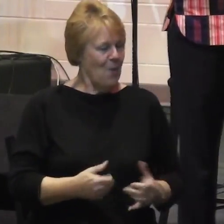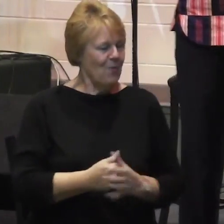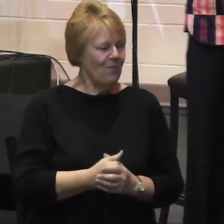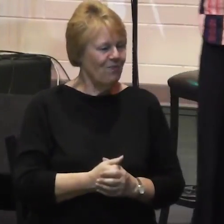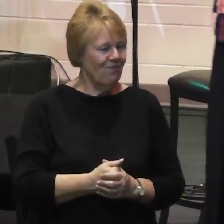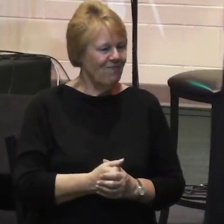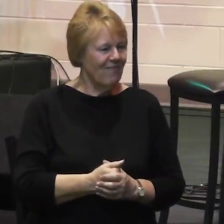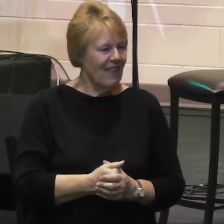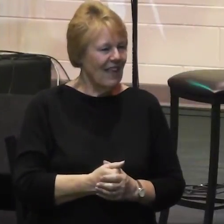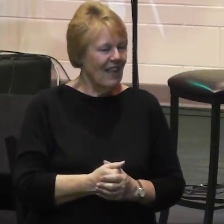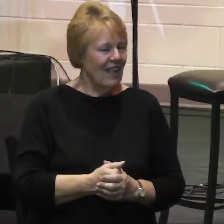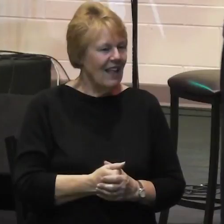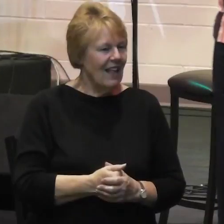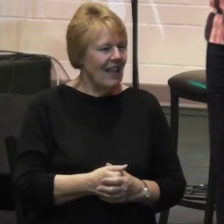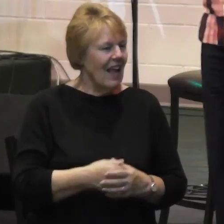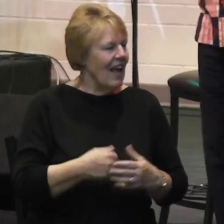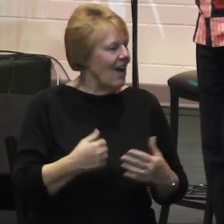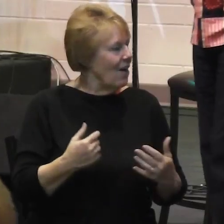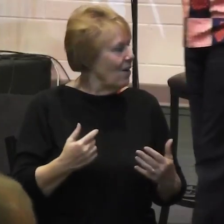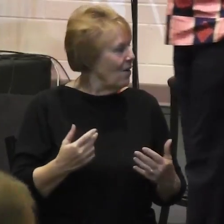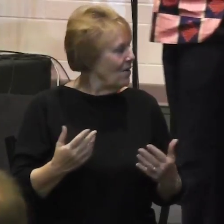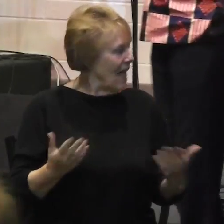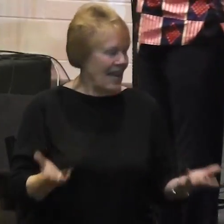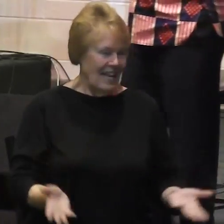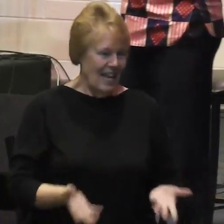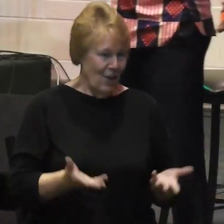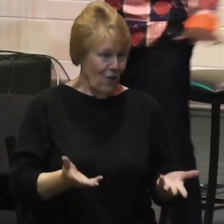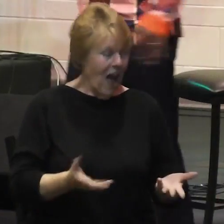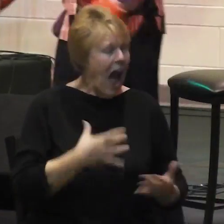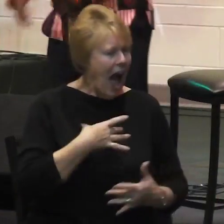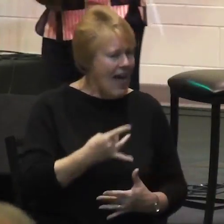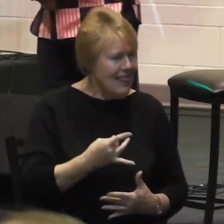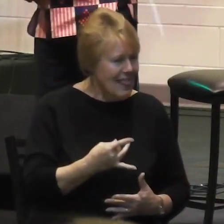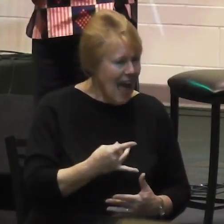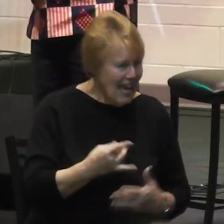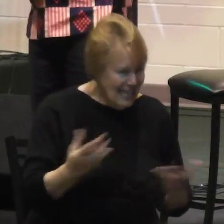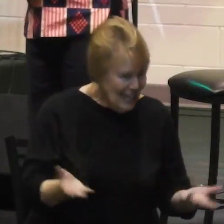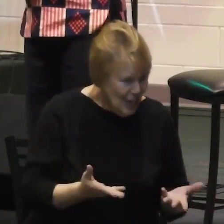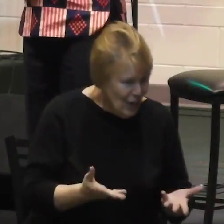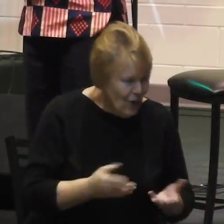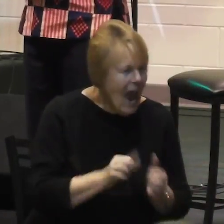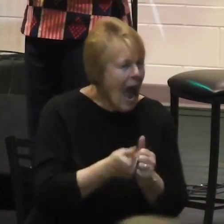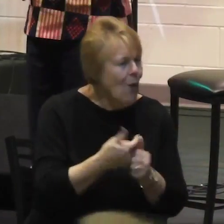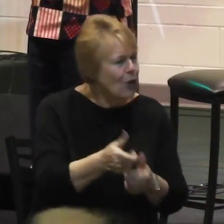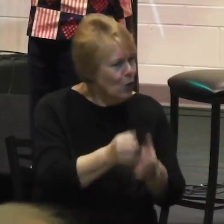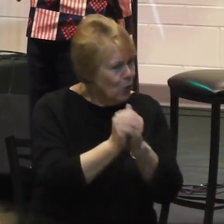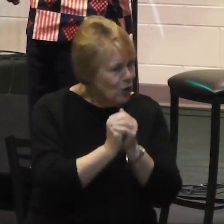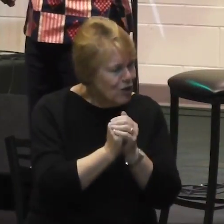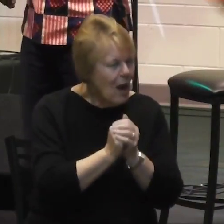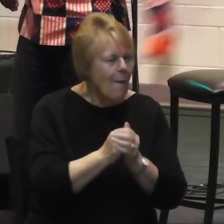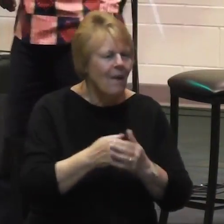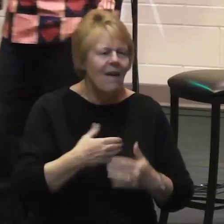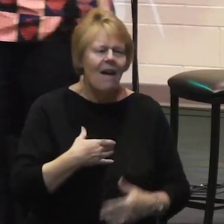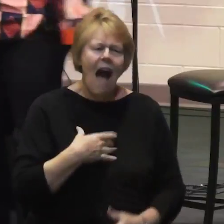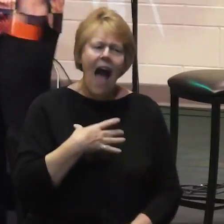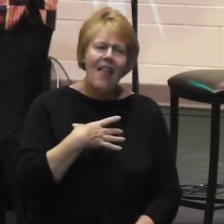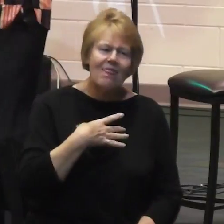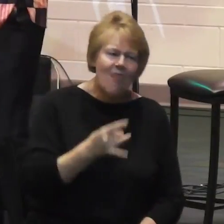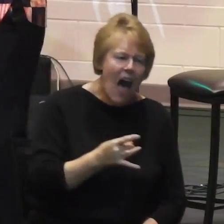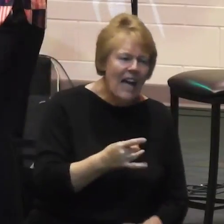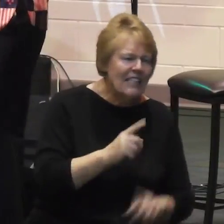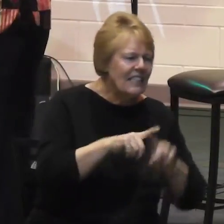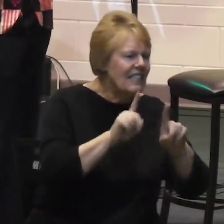Now, unlike here, and I love the way you guys do worship, I am a big fan of casting crowns. And